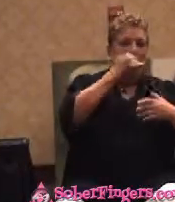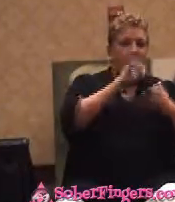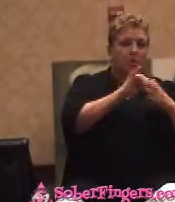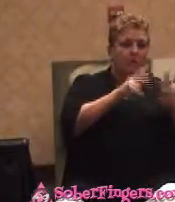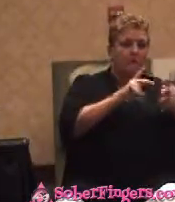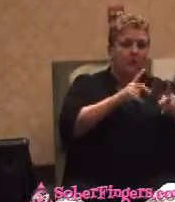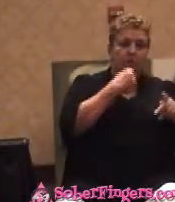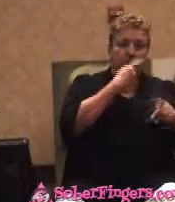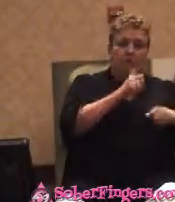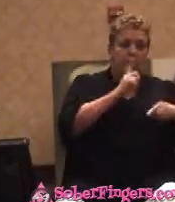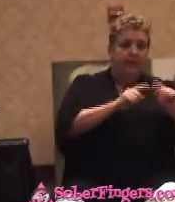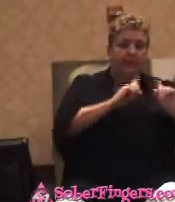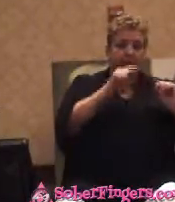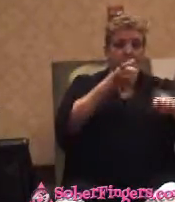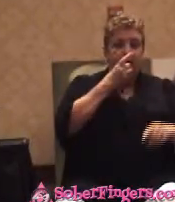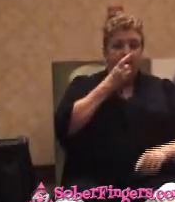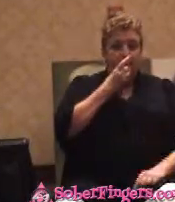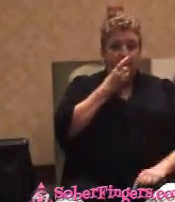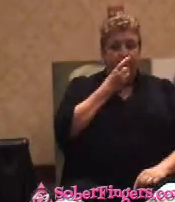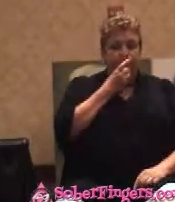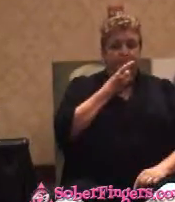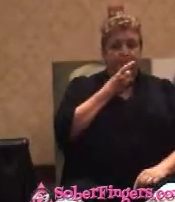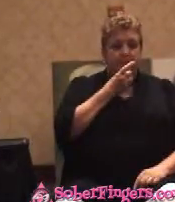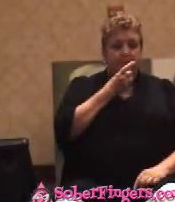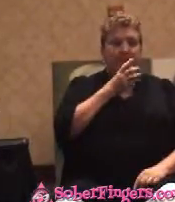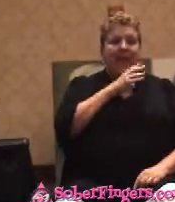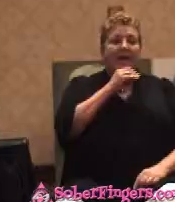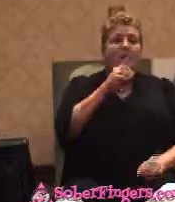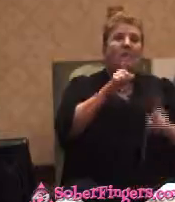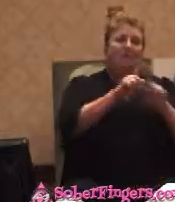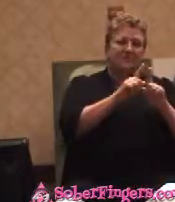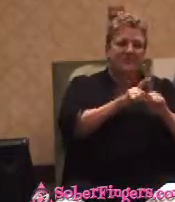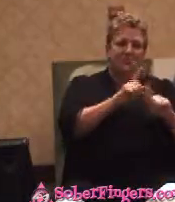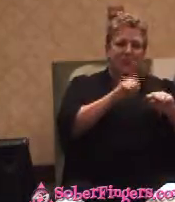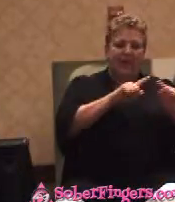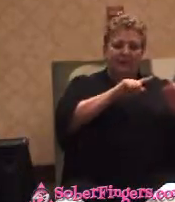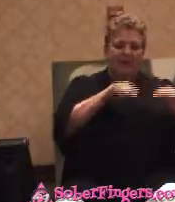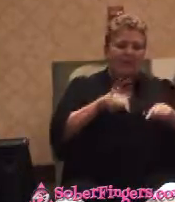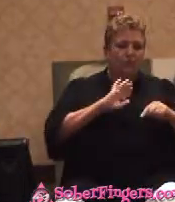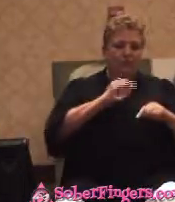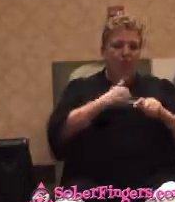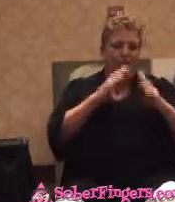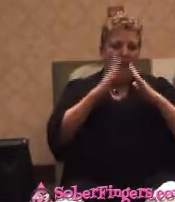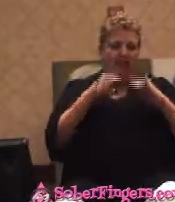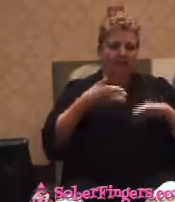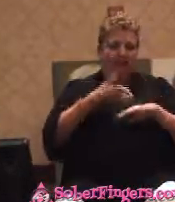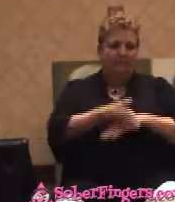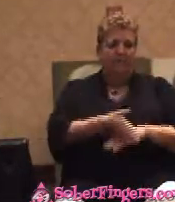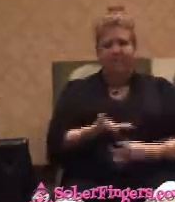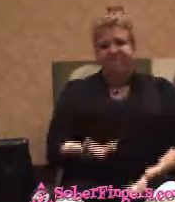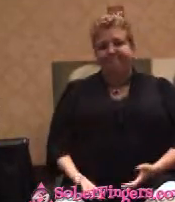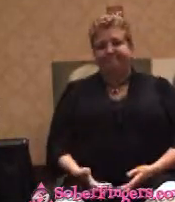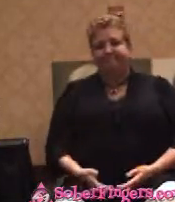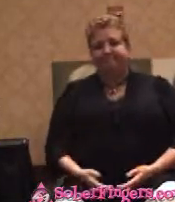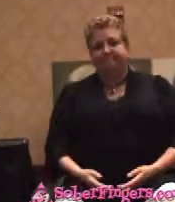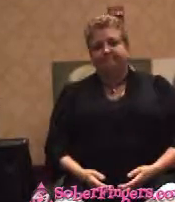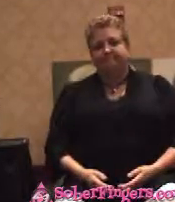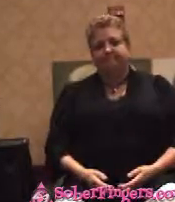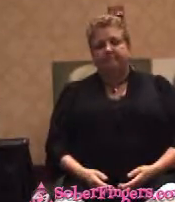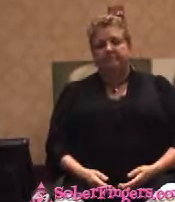And, Oh, by the way, you can't come over to our house afterwards either. And I expect being good out of the